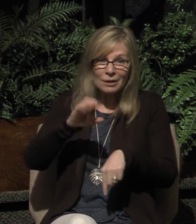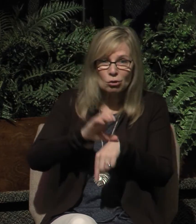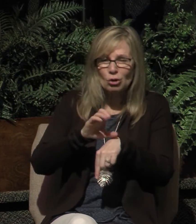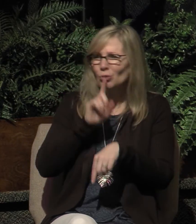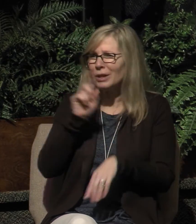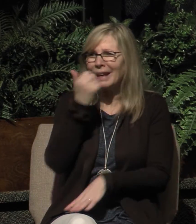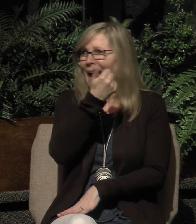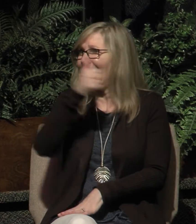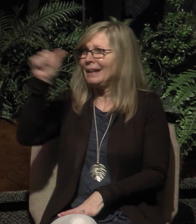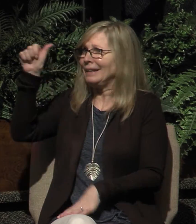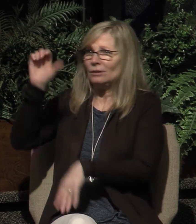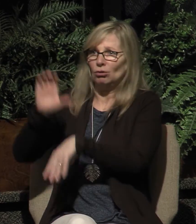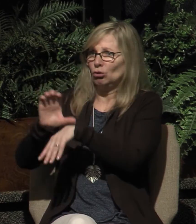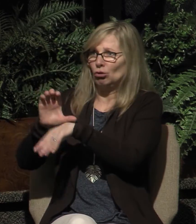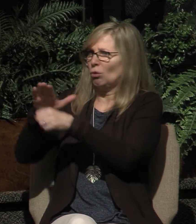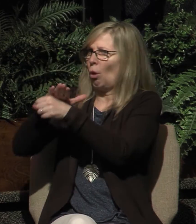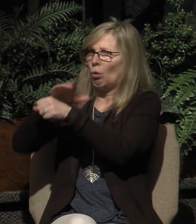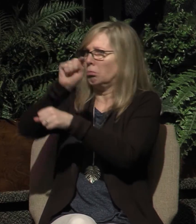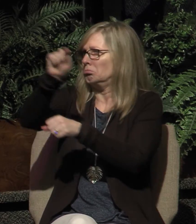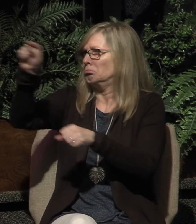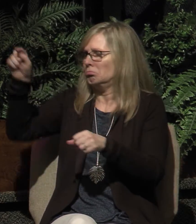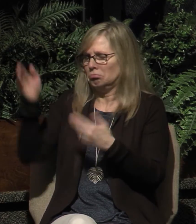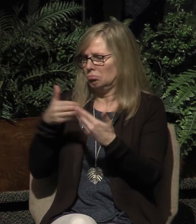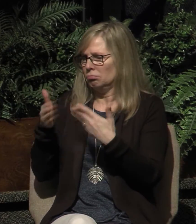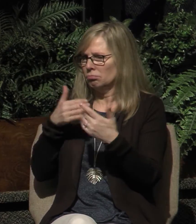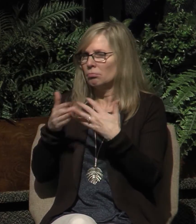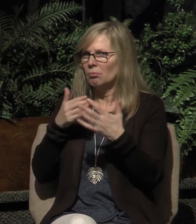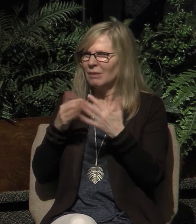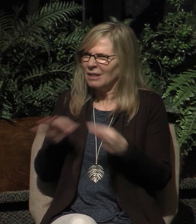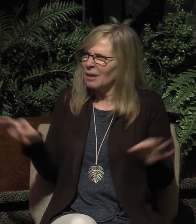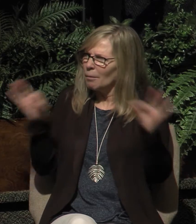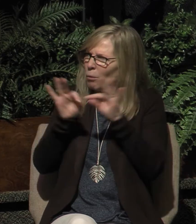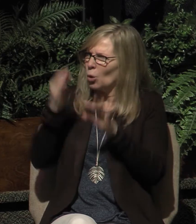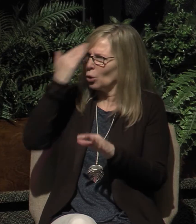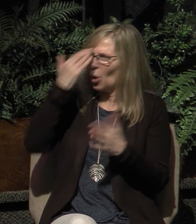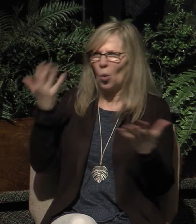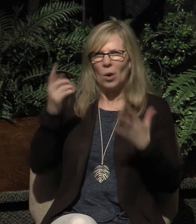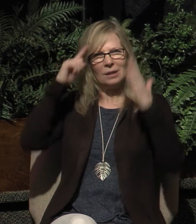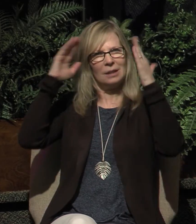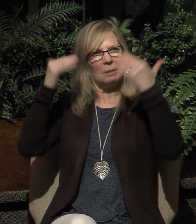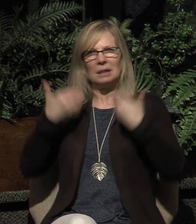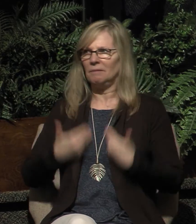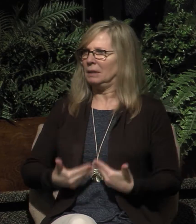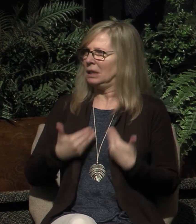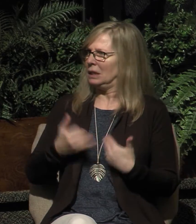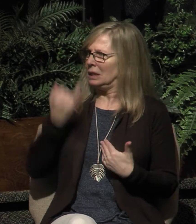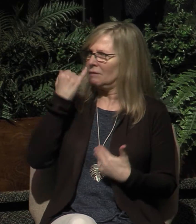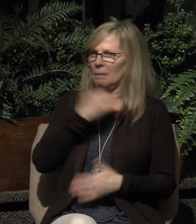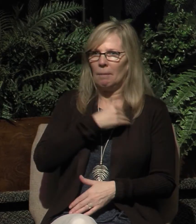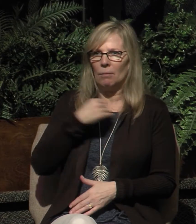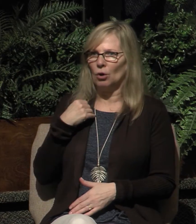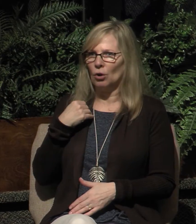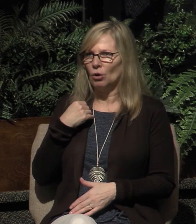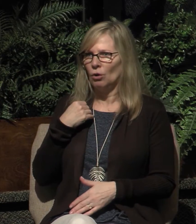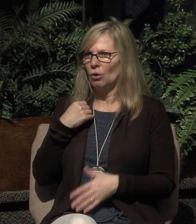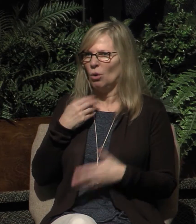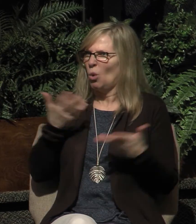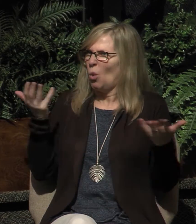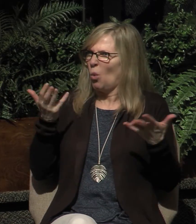any evangelical local church, then it's important to know what is expected of you. In other words, what will you be called upon to do